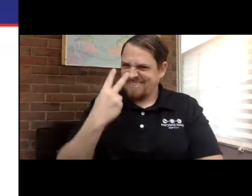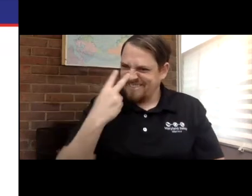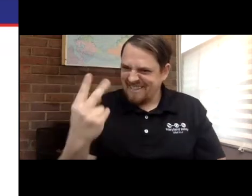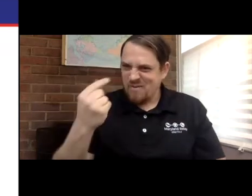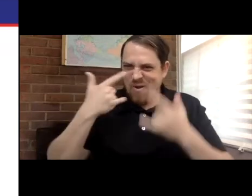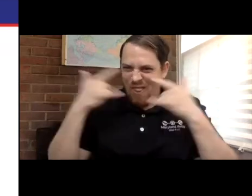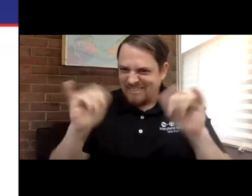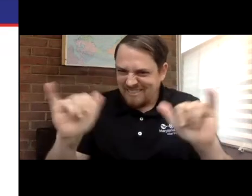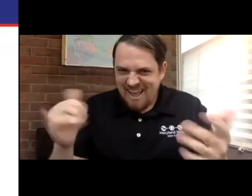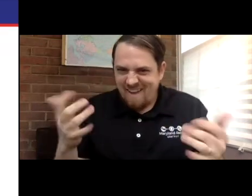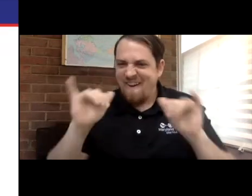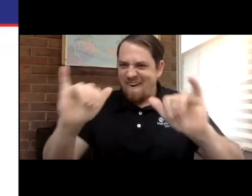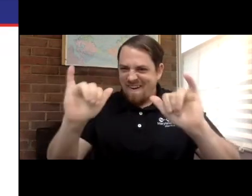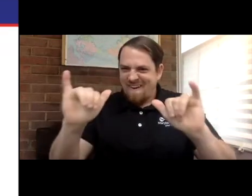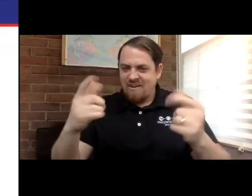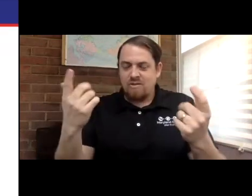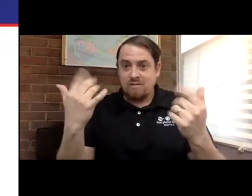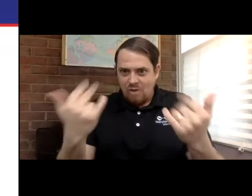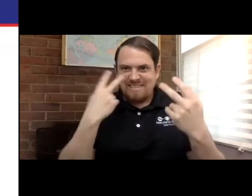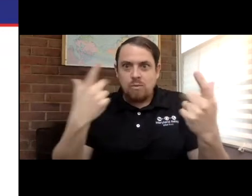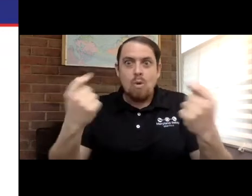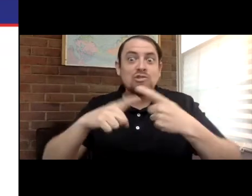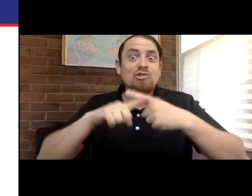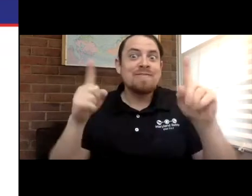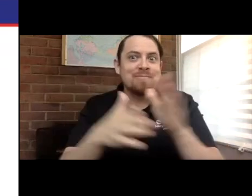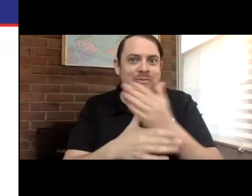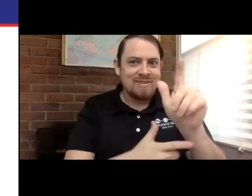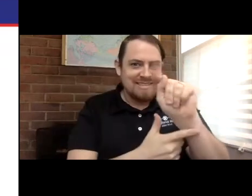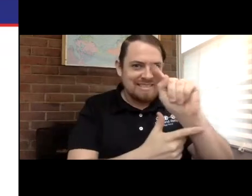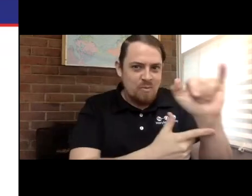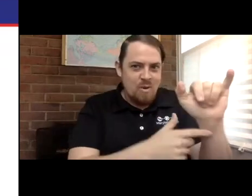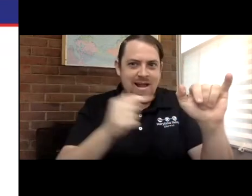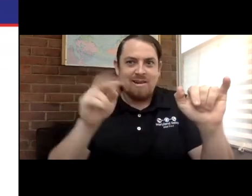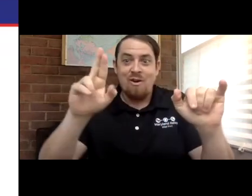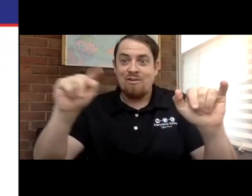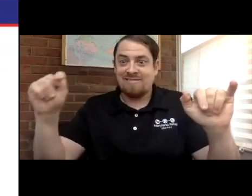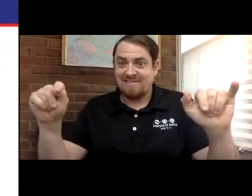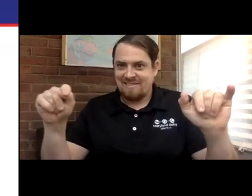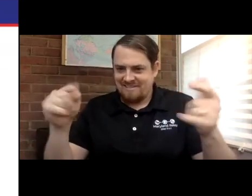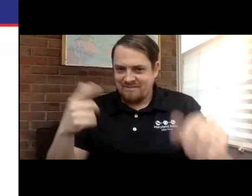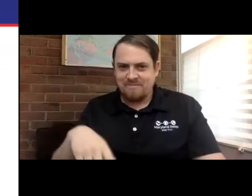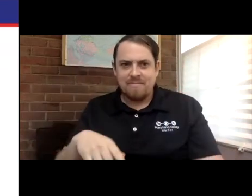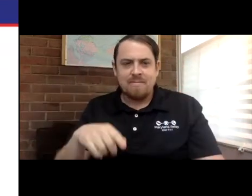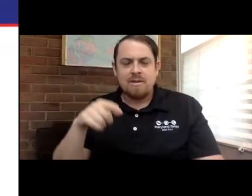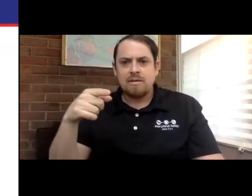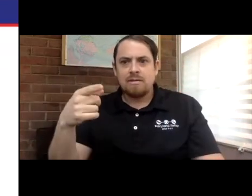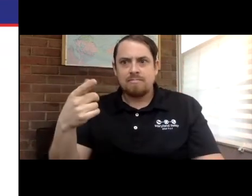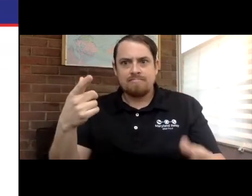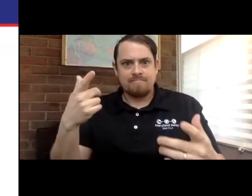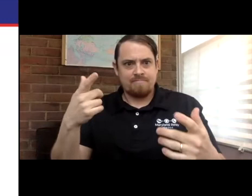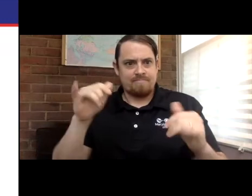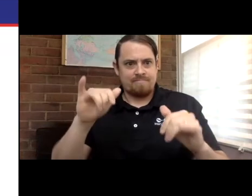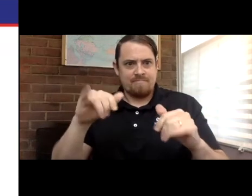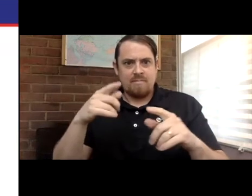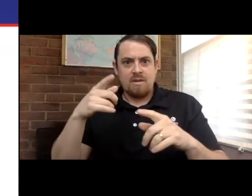All right. So now you've had an opportunity to see what this technology looks like in real time. We want to talk about some of the differences